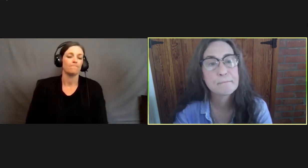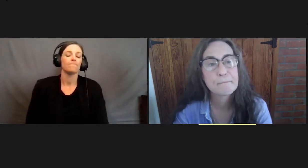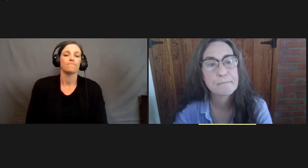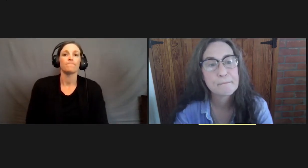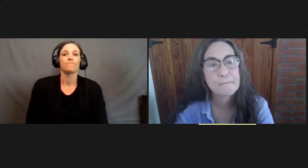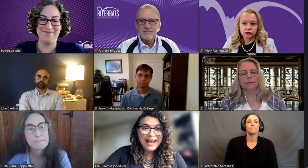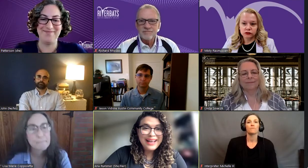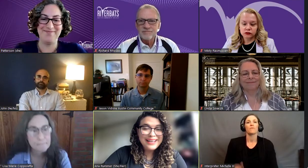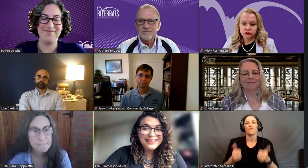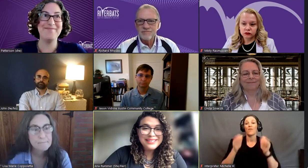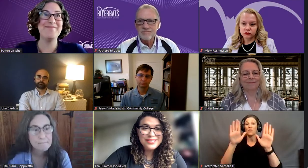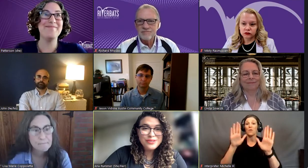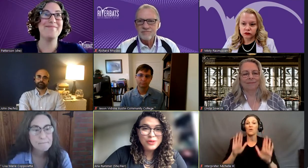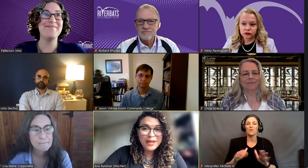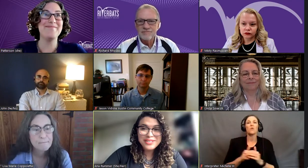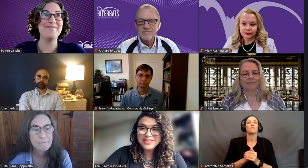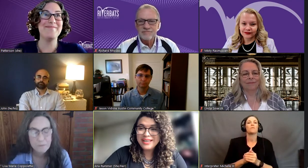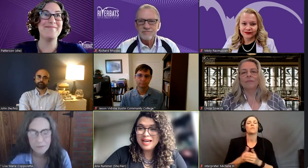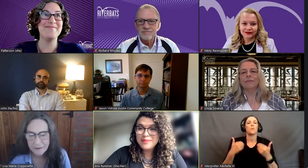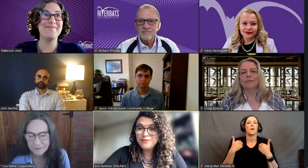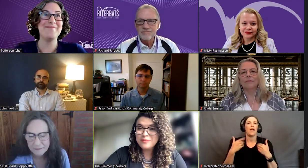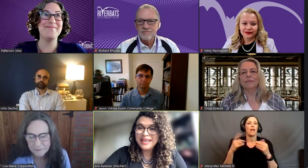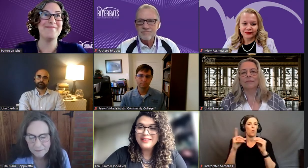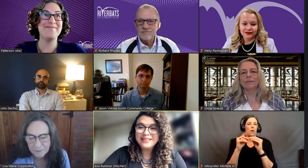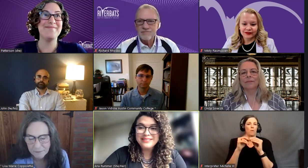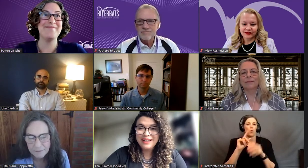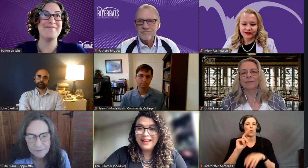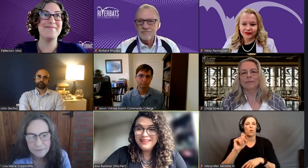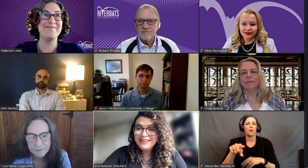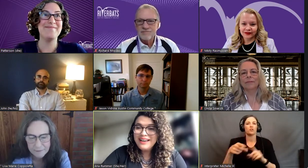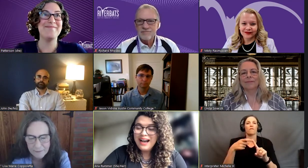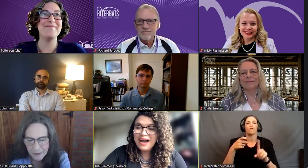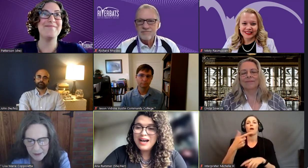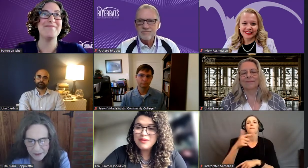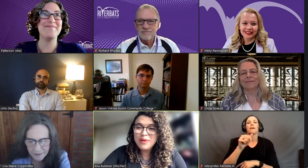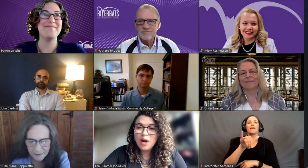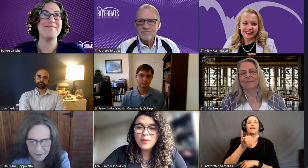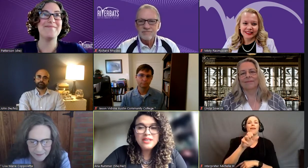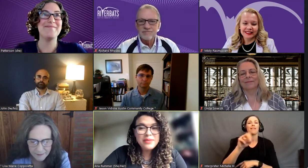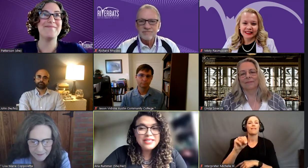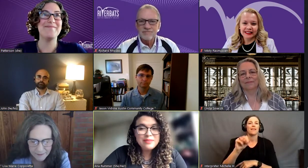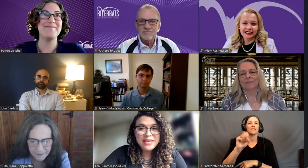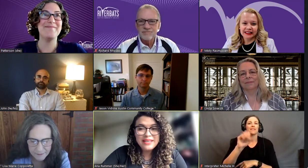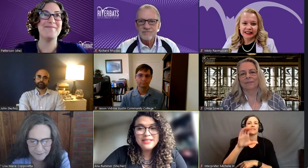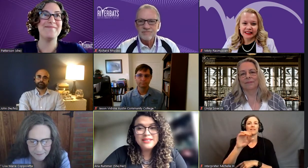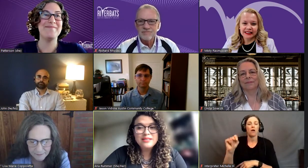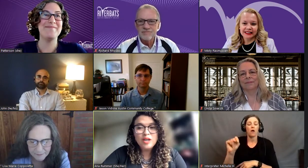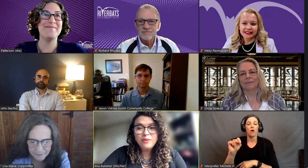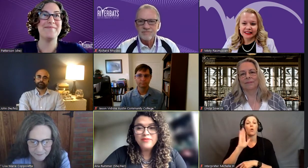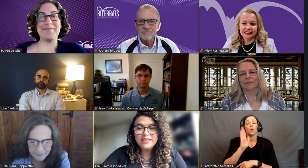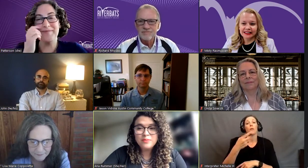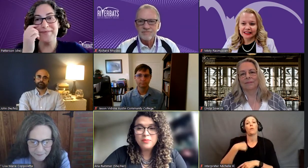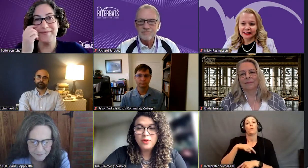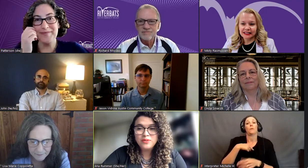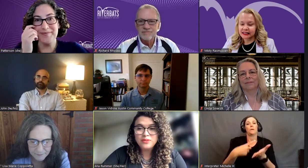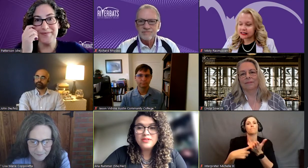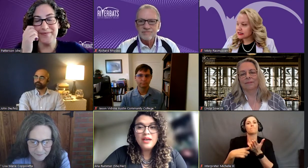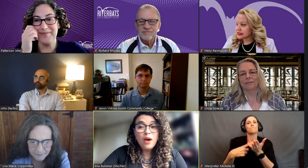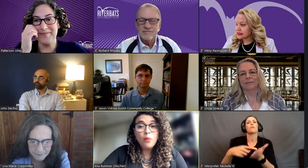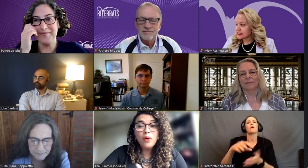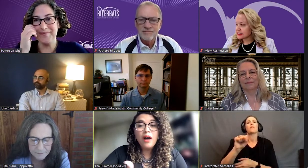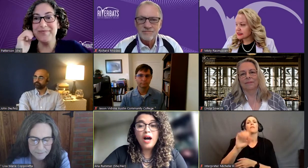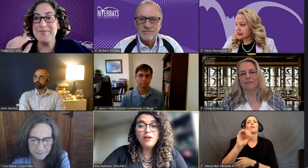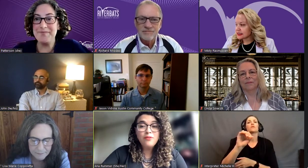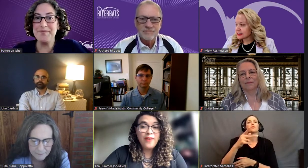Wonderful. We had an additional question come in from Galen Scott. And Are we going to be speaking to the scope of these proposals?